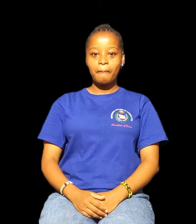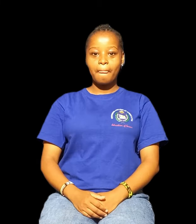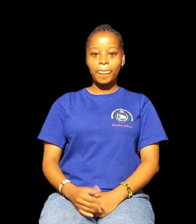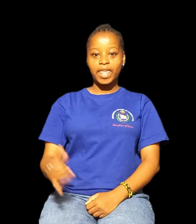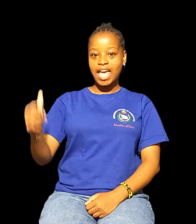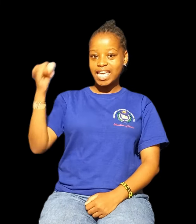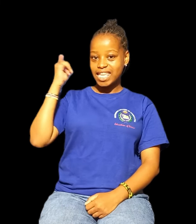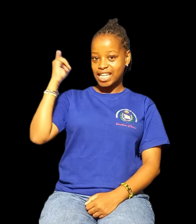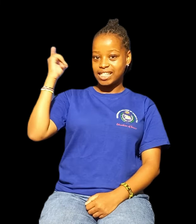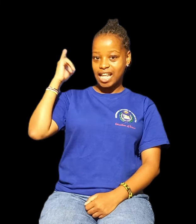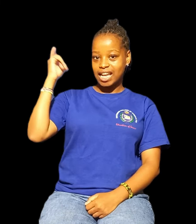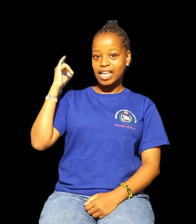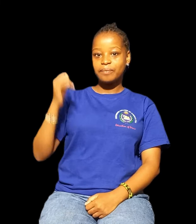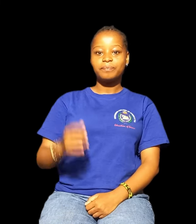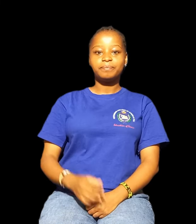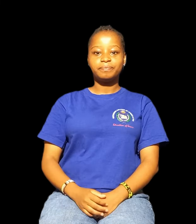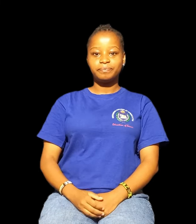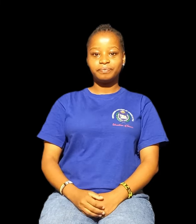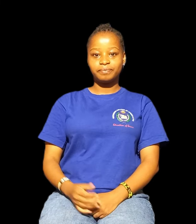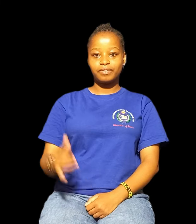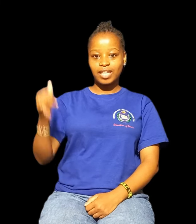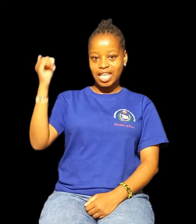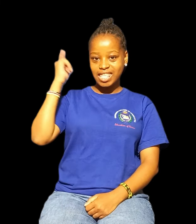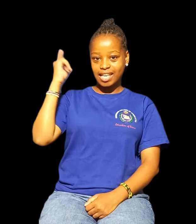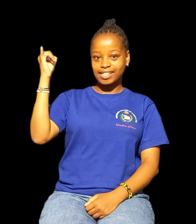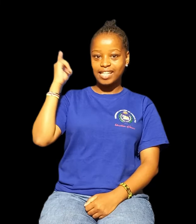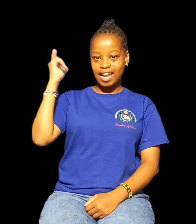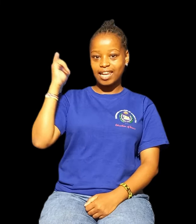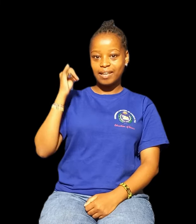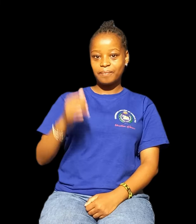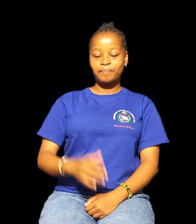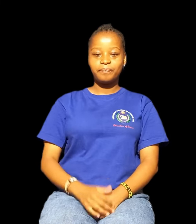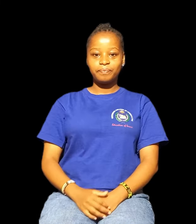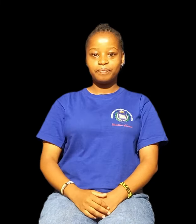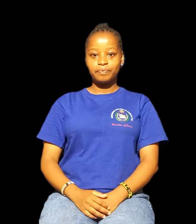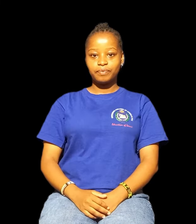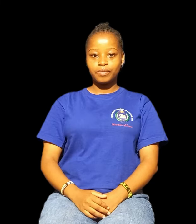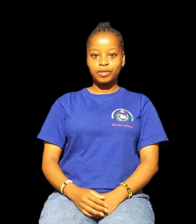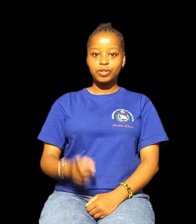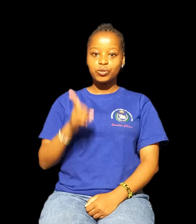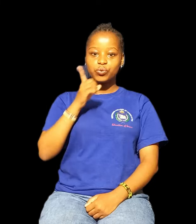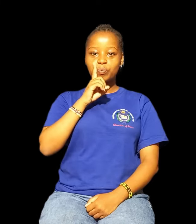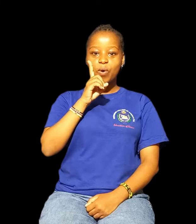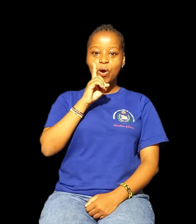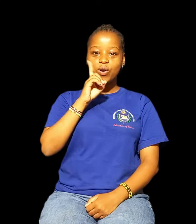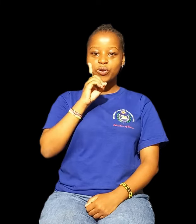Yesterday Tomorrow Tomorrow